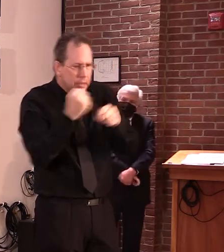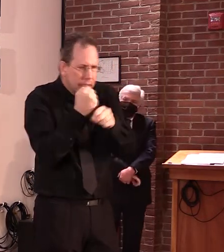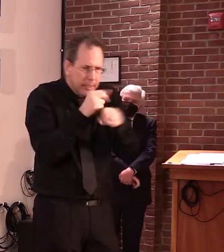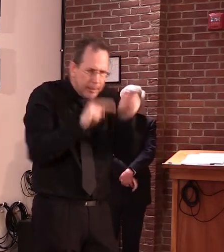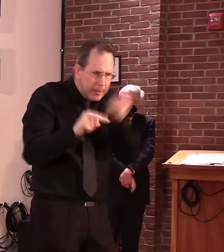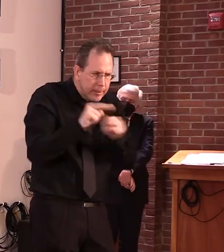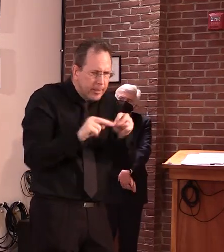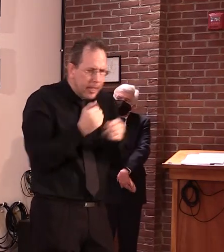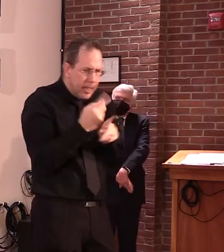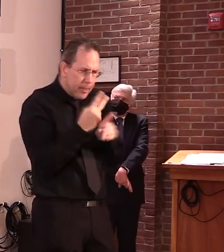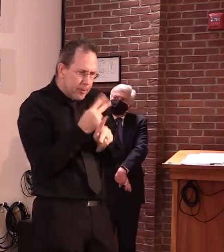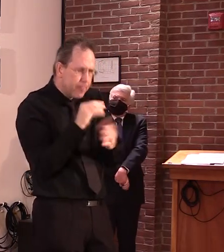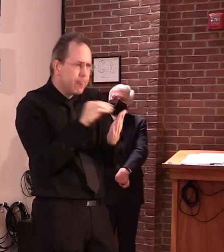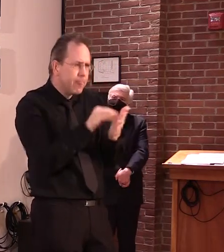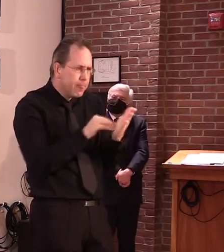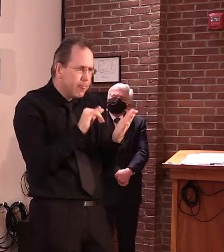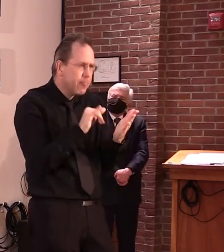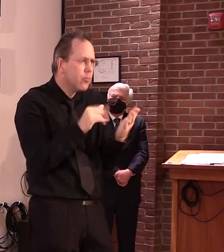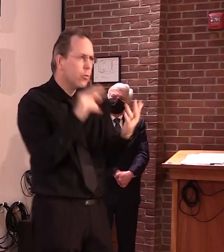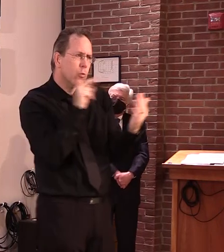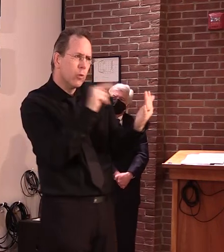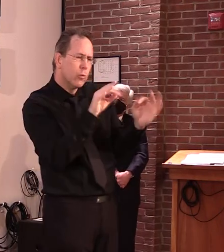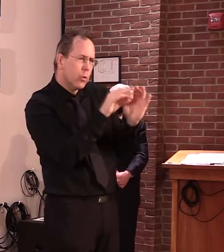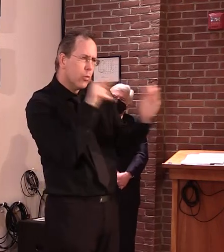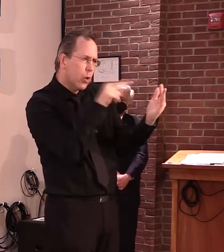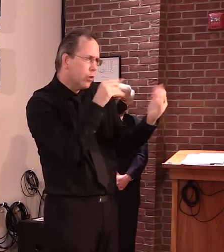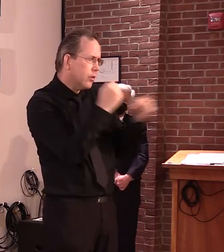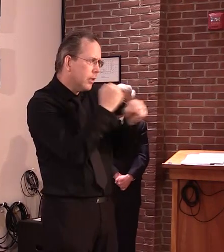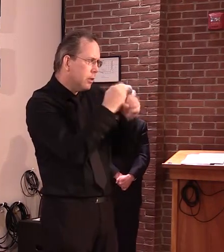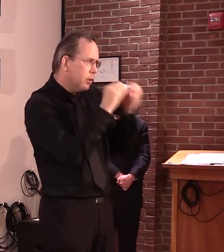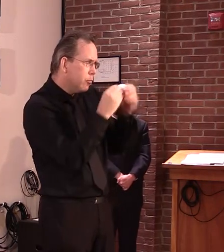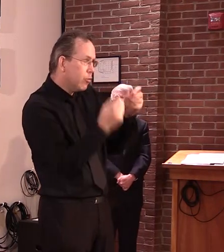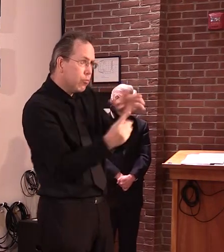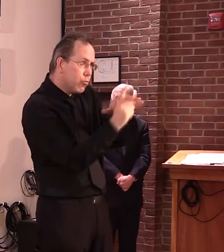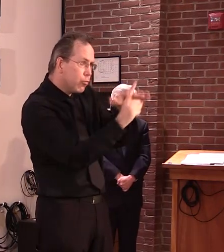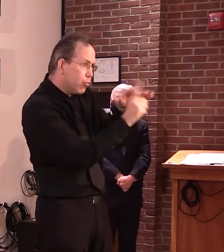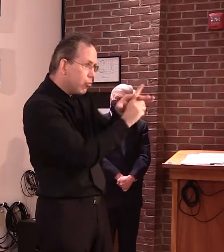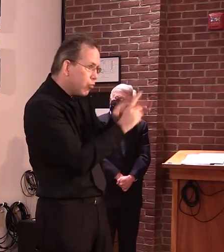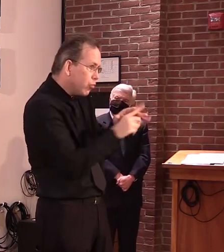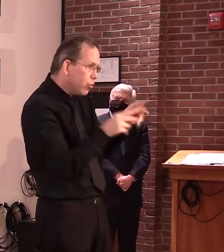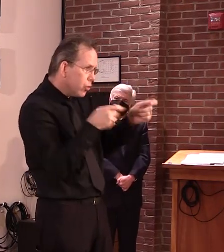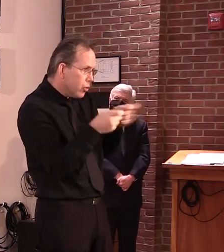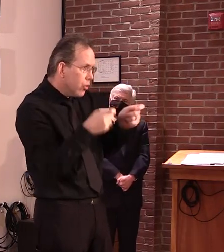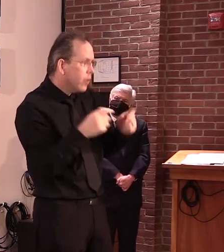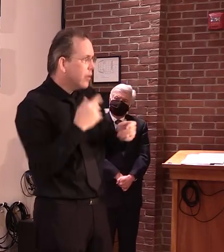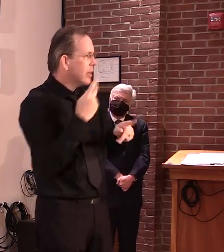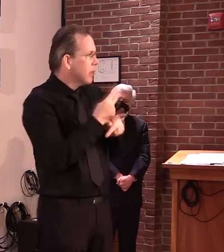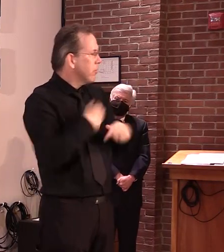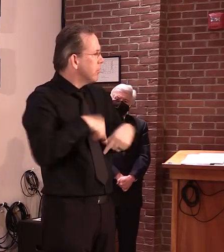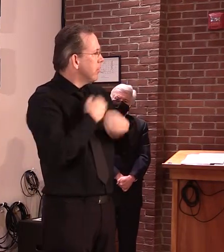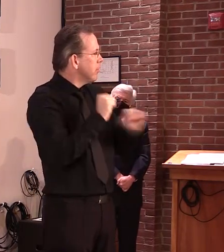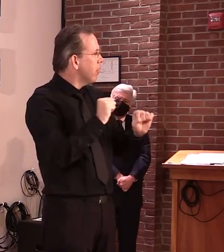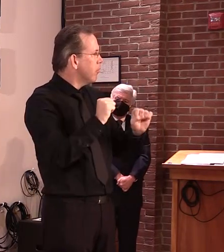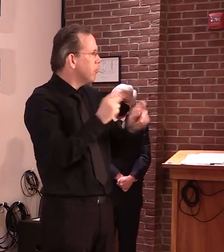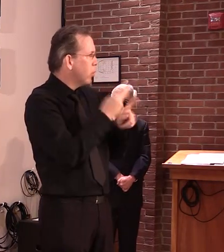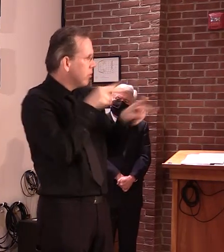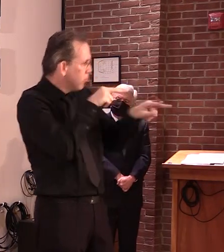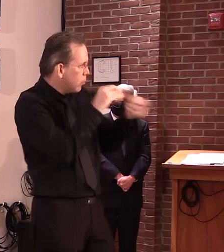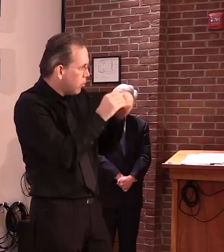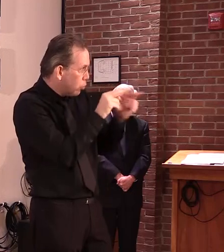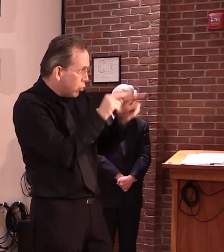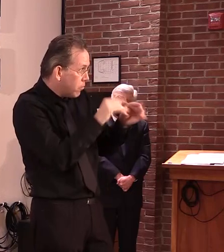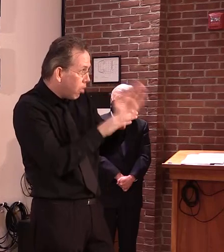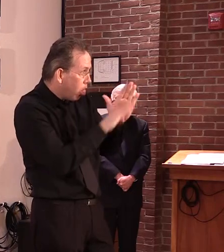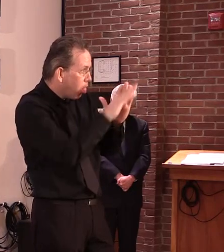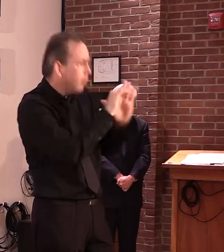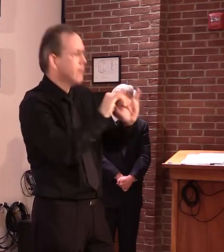it. I believe that the measures we've taken thus far have kept us safe and will will determine that from my